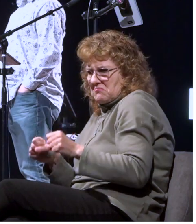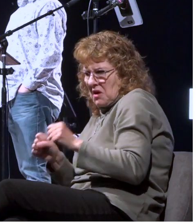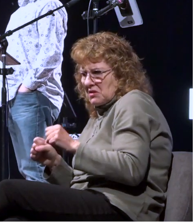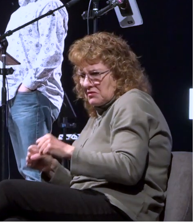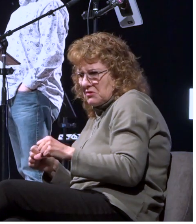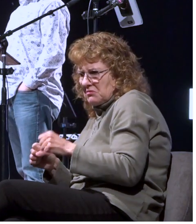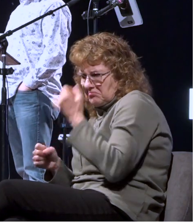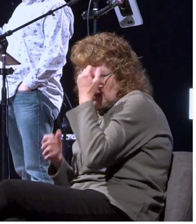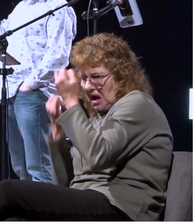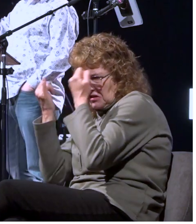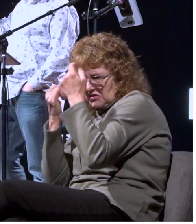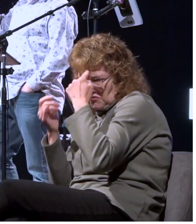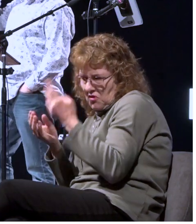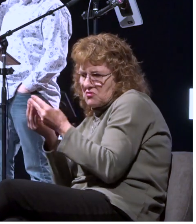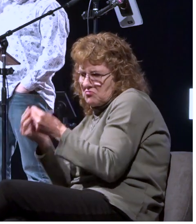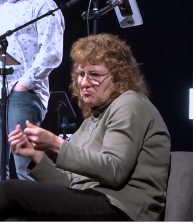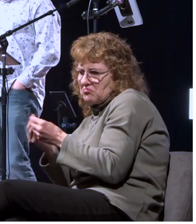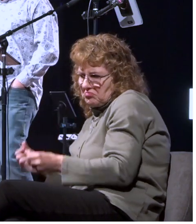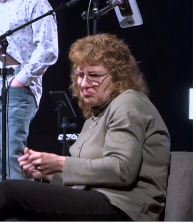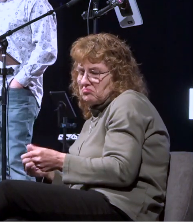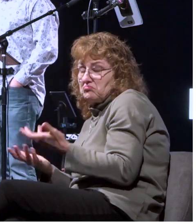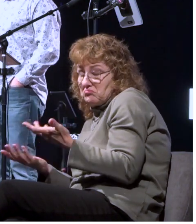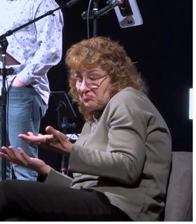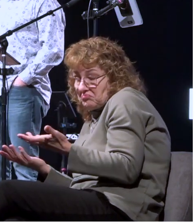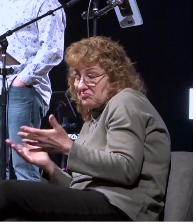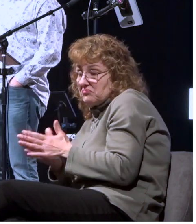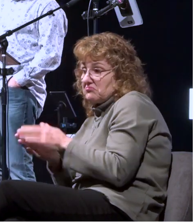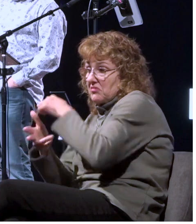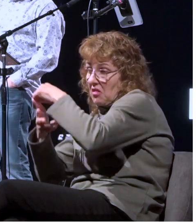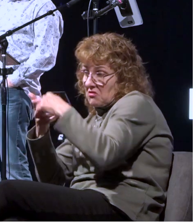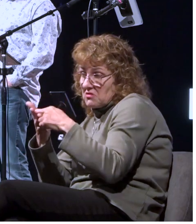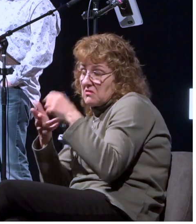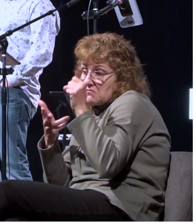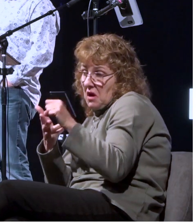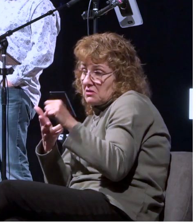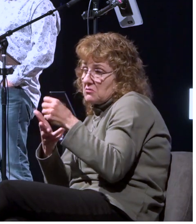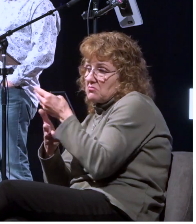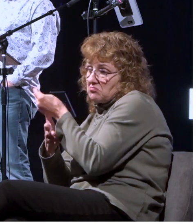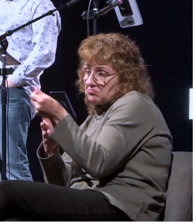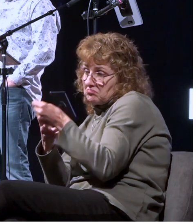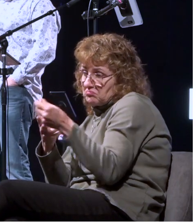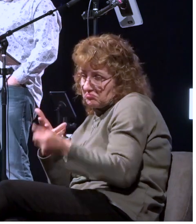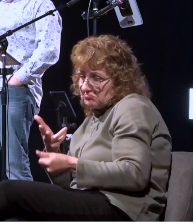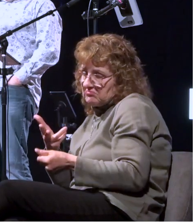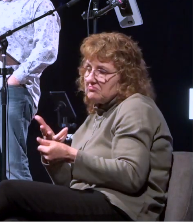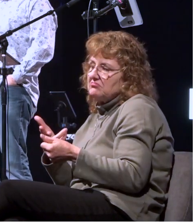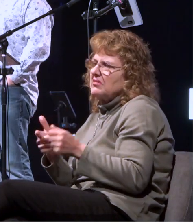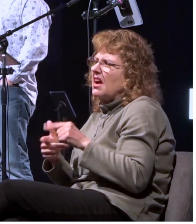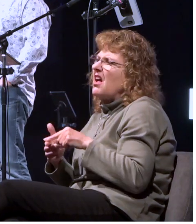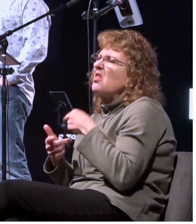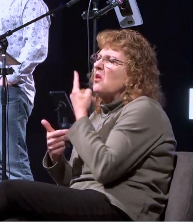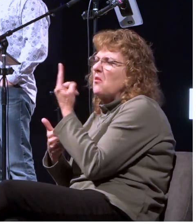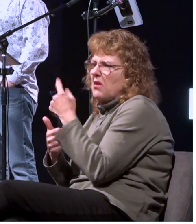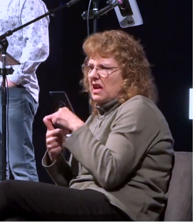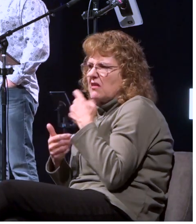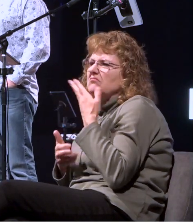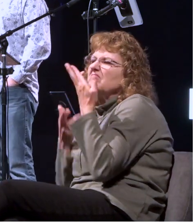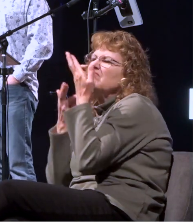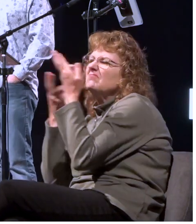you know ideally here's three possible solutions to this problem uh and here's the one i recommend of those three and